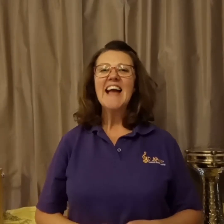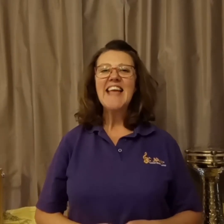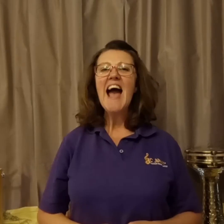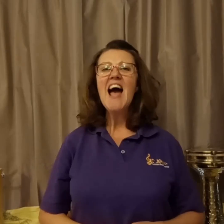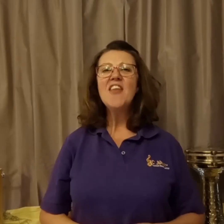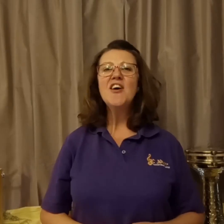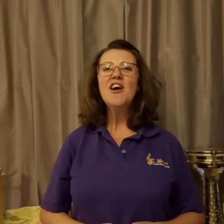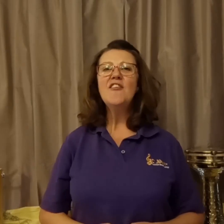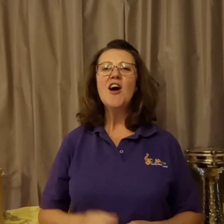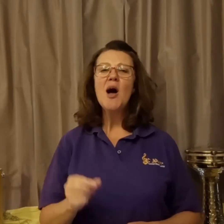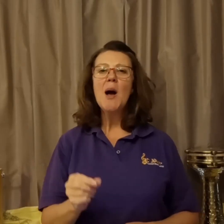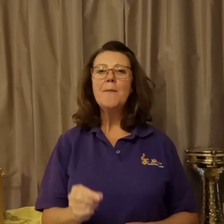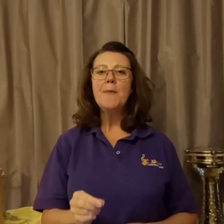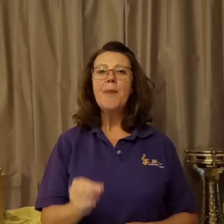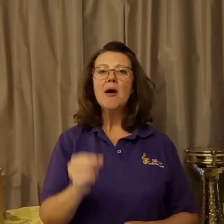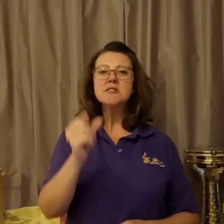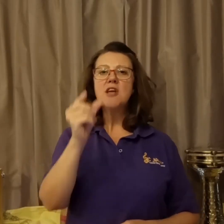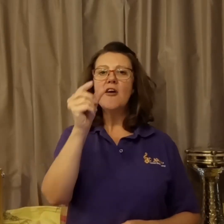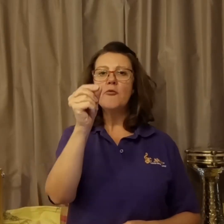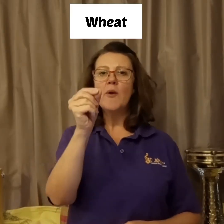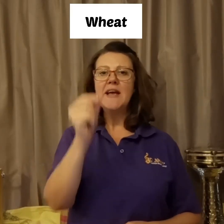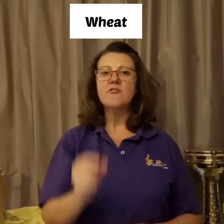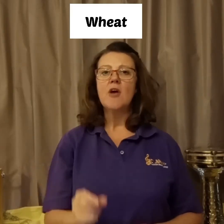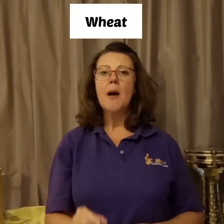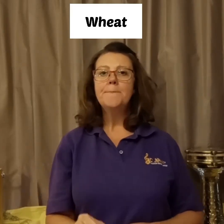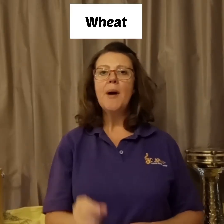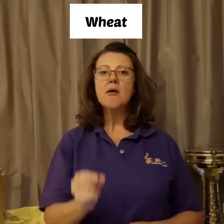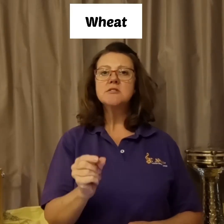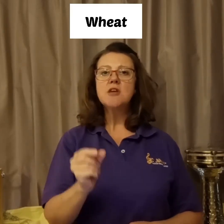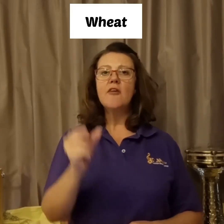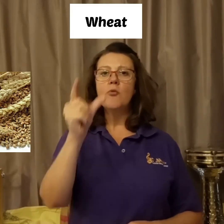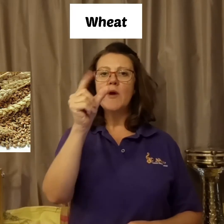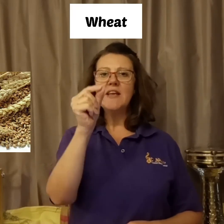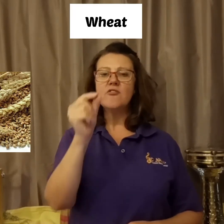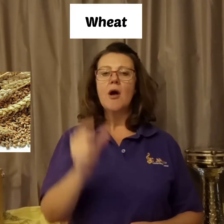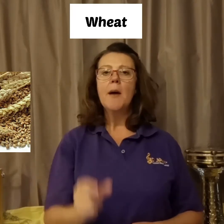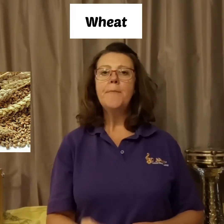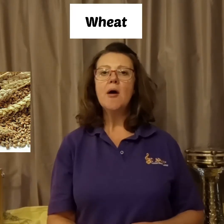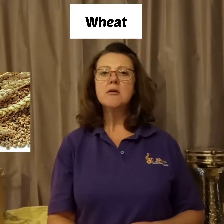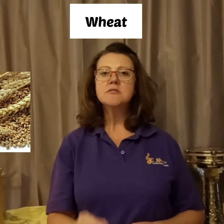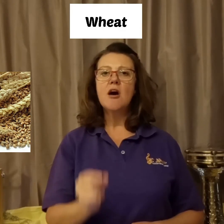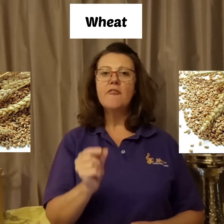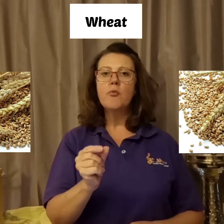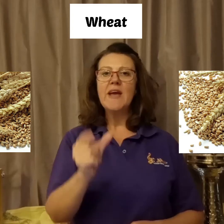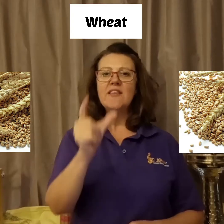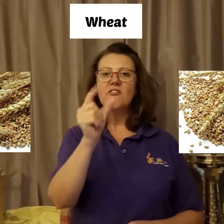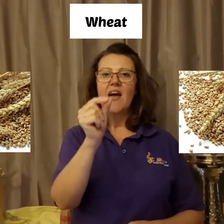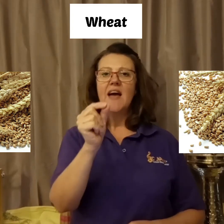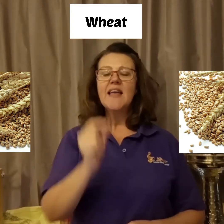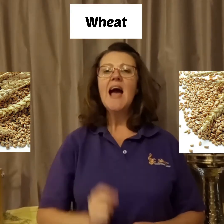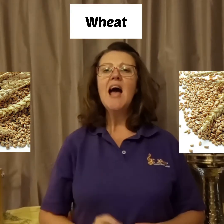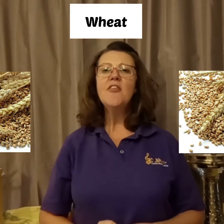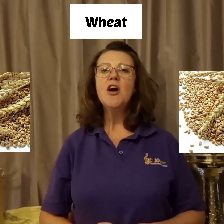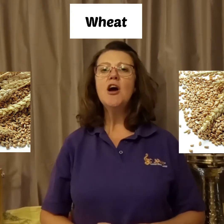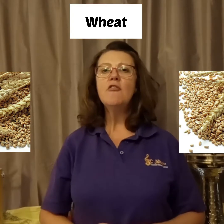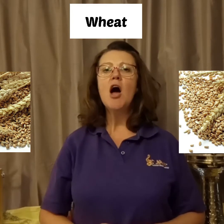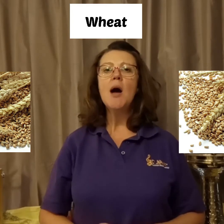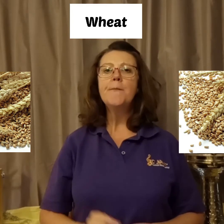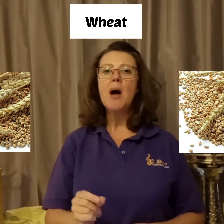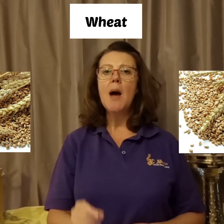Gather up a box of wheat, a box of nuts, a box of nuts. Gather up a